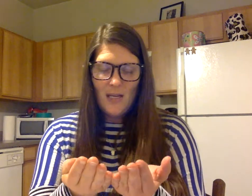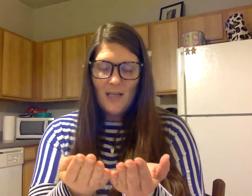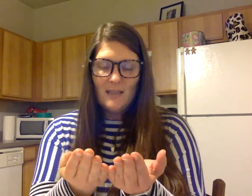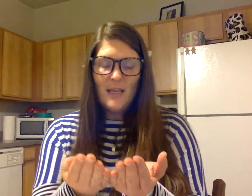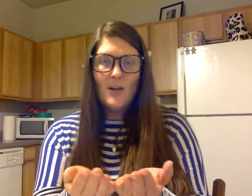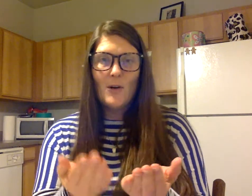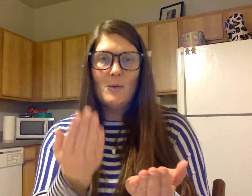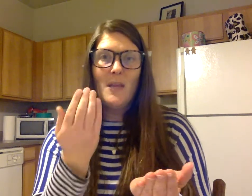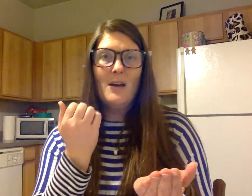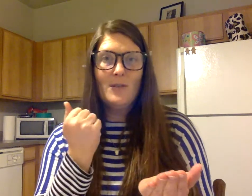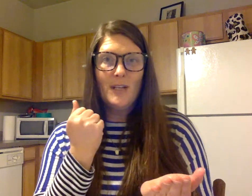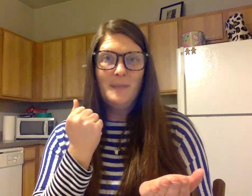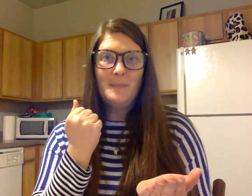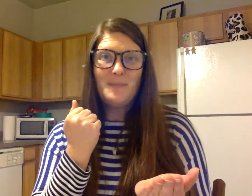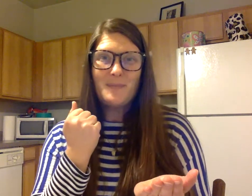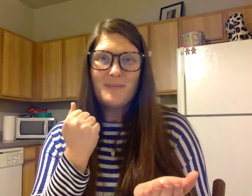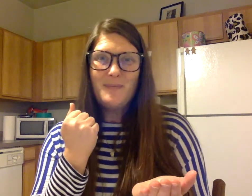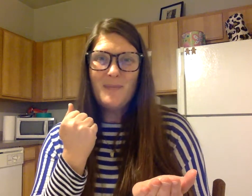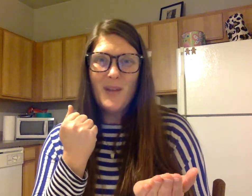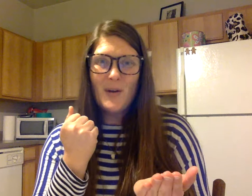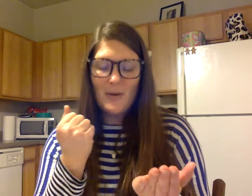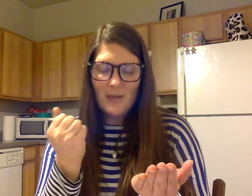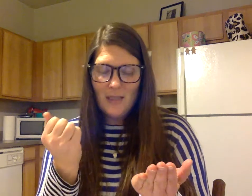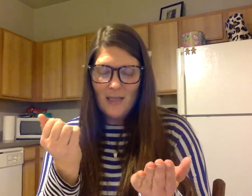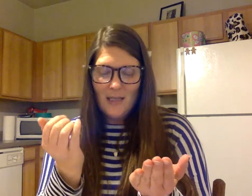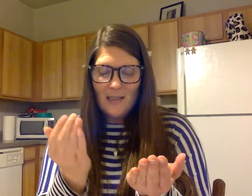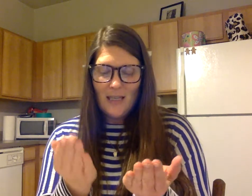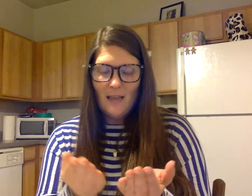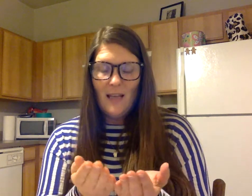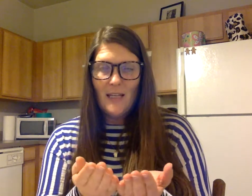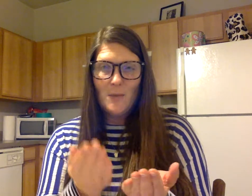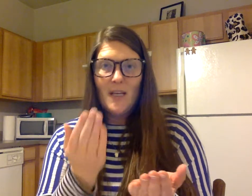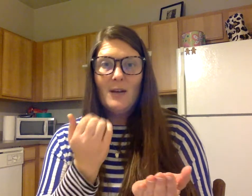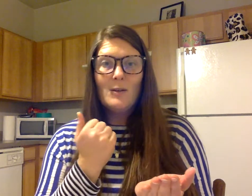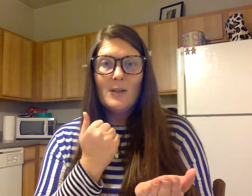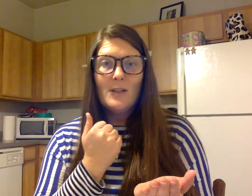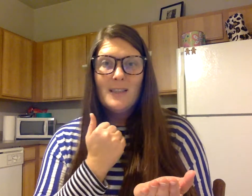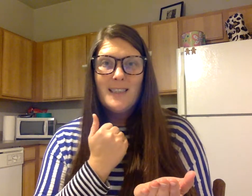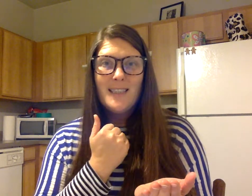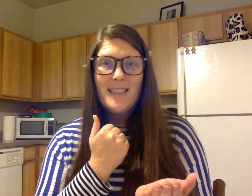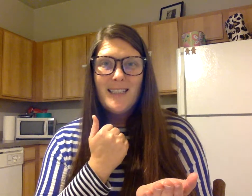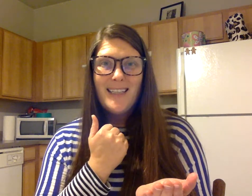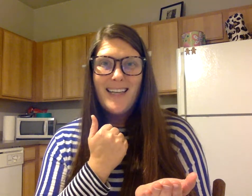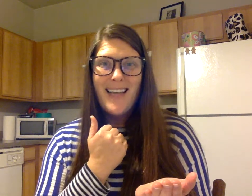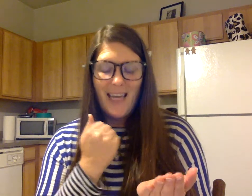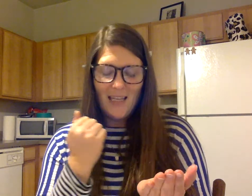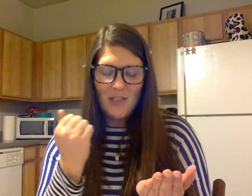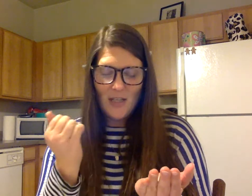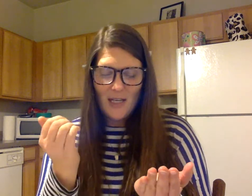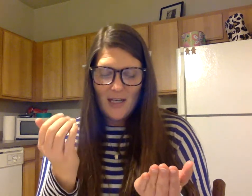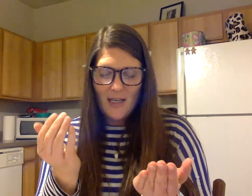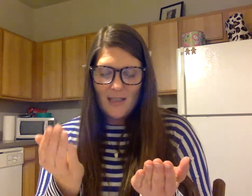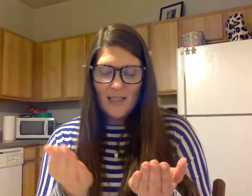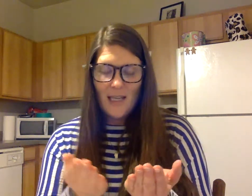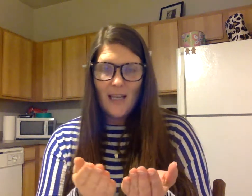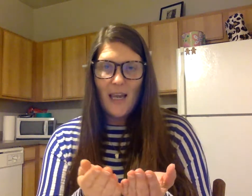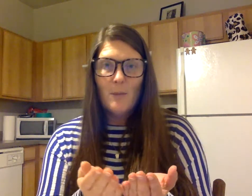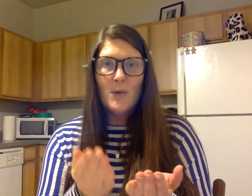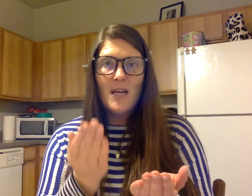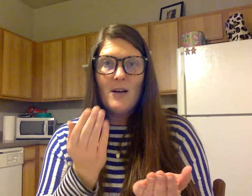Say girl without g. Earl. Say ledge without l. Edge. Say camp without